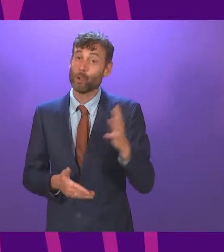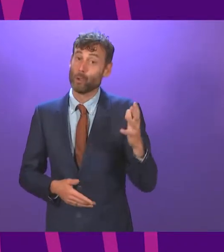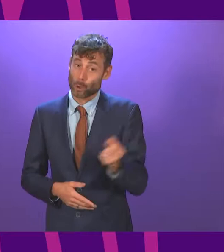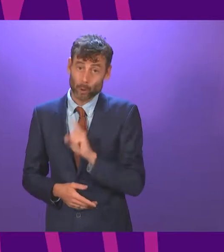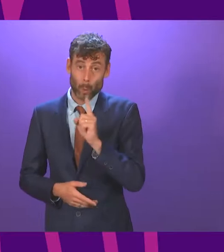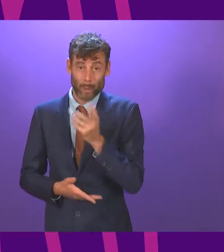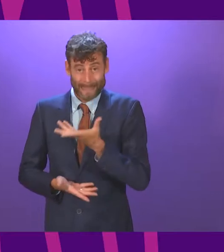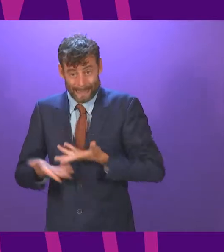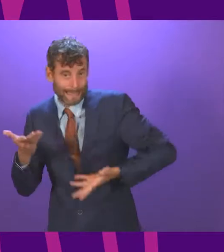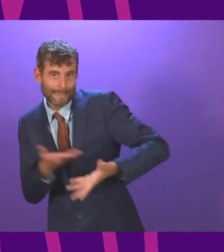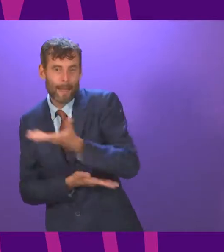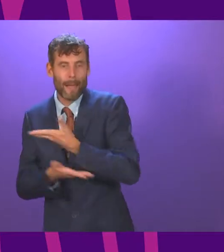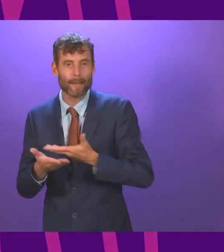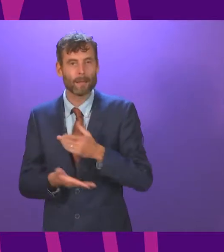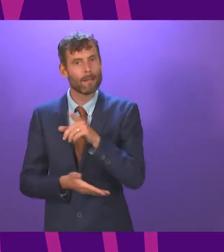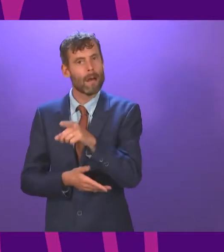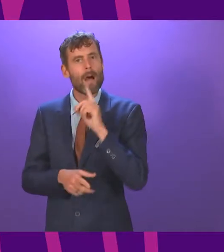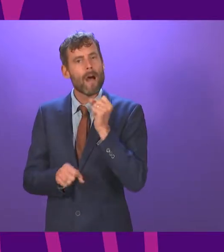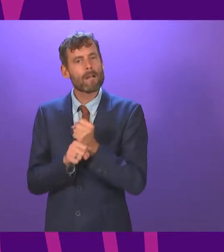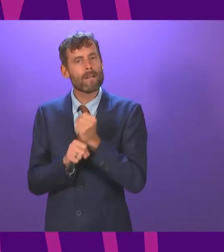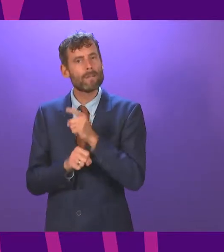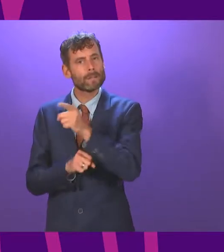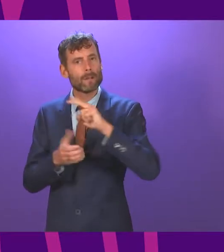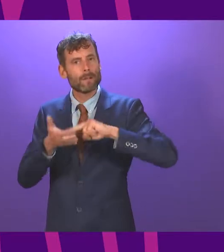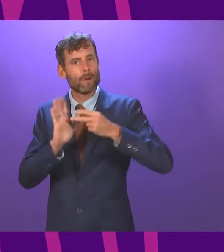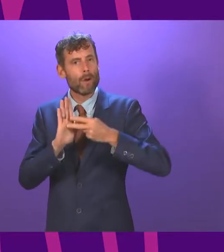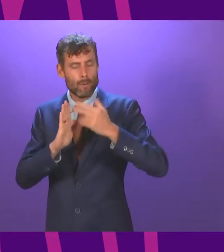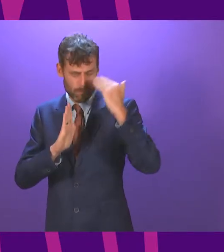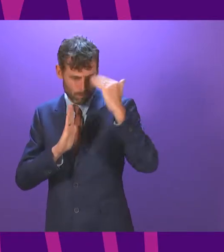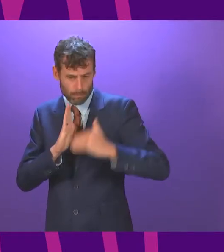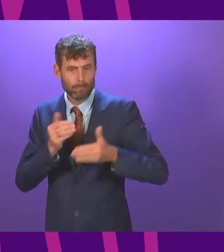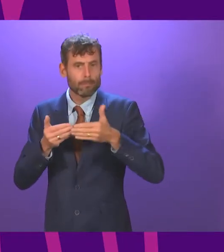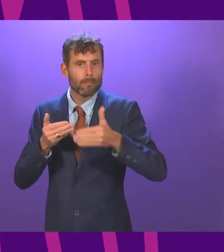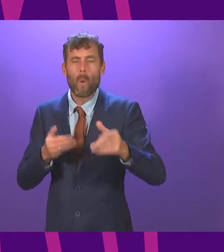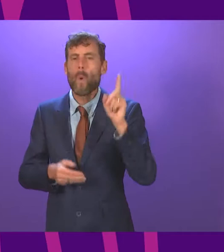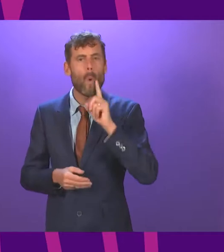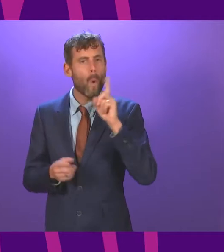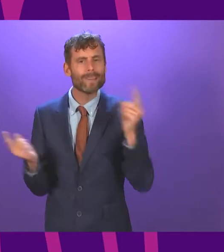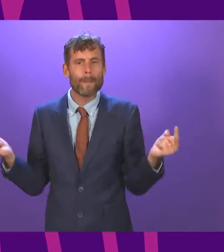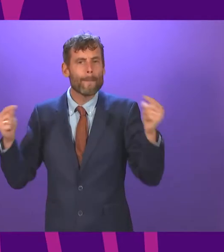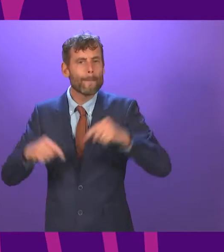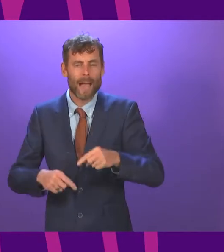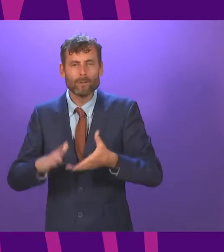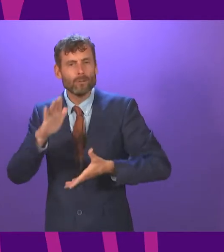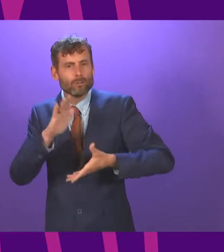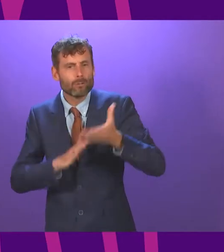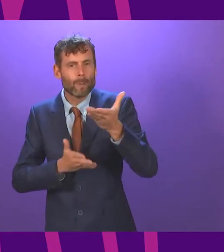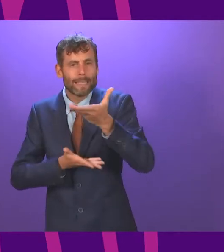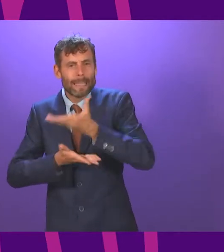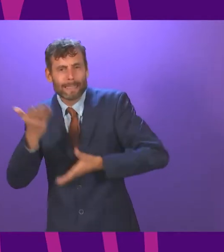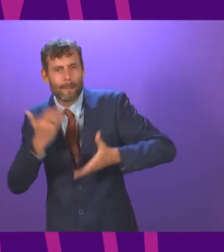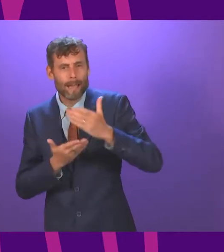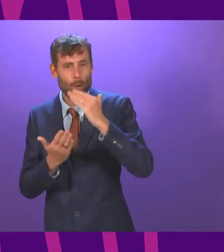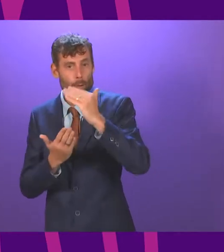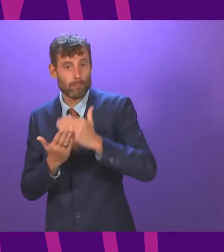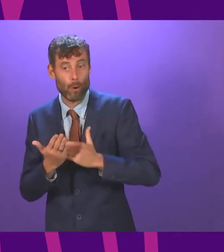government. We do that every session, every year, the first week back after the summer recess. That's what we do. But that debate has